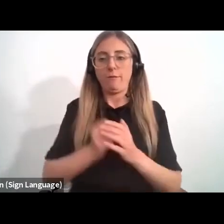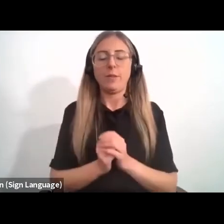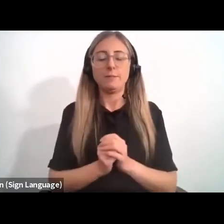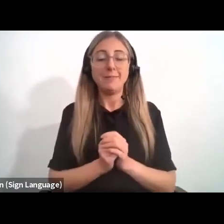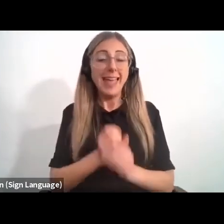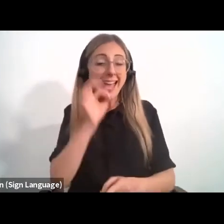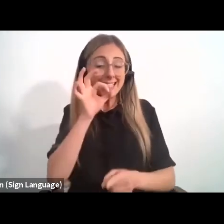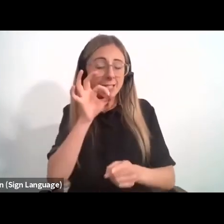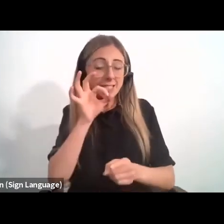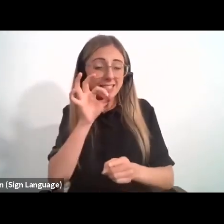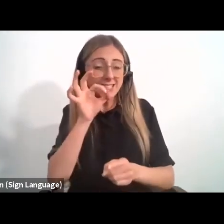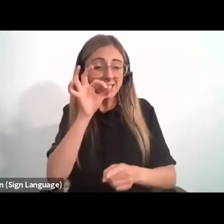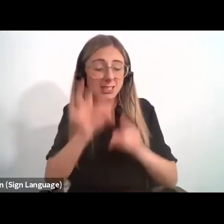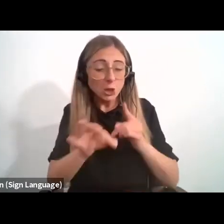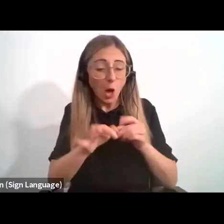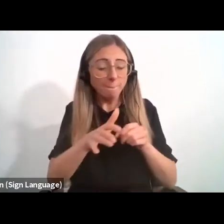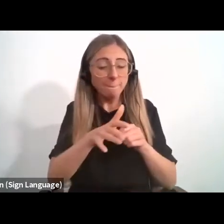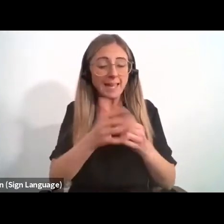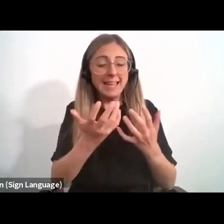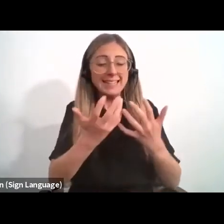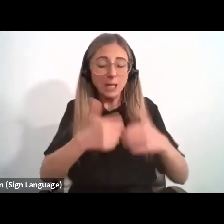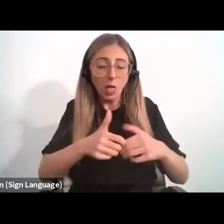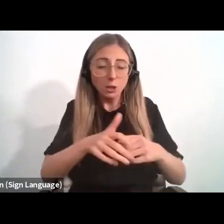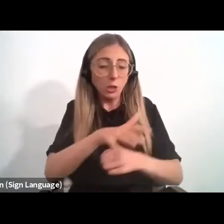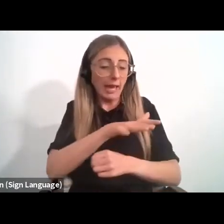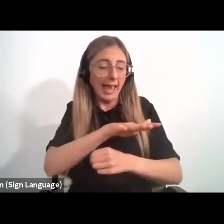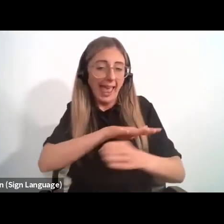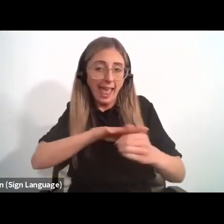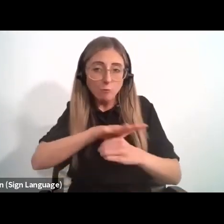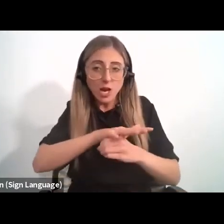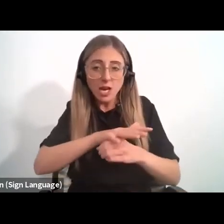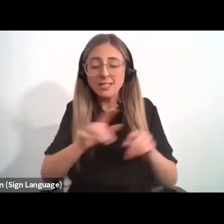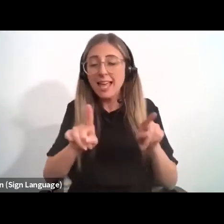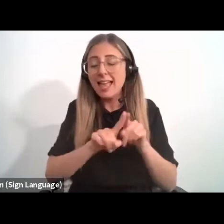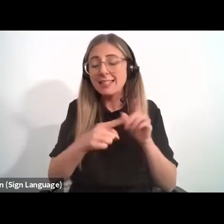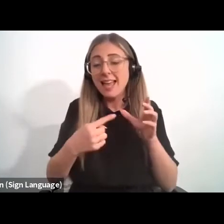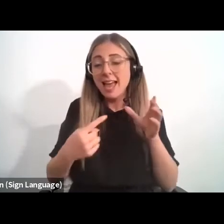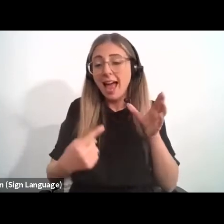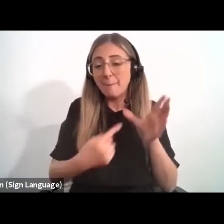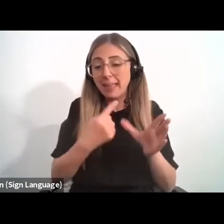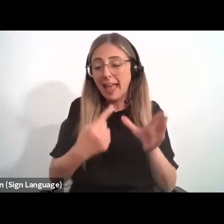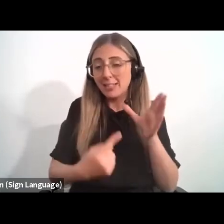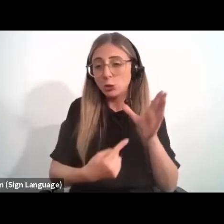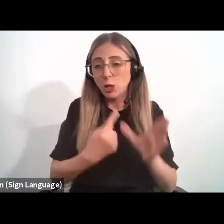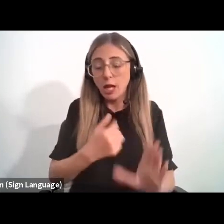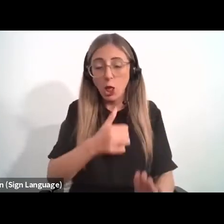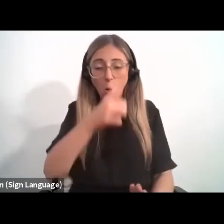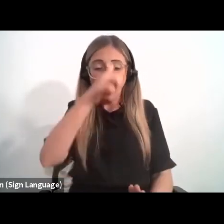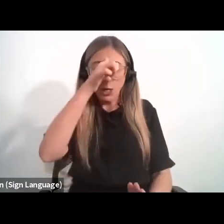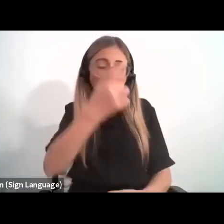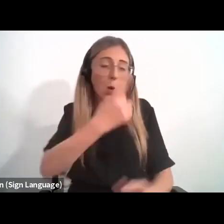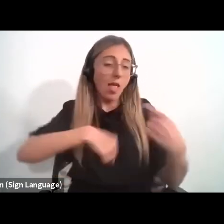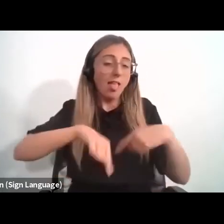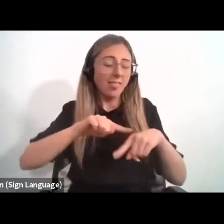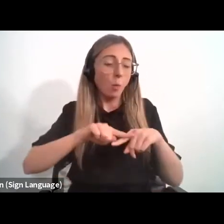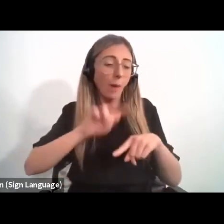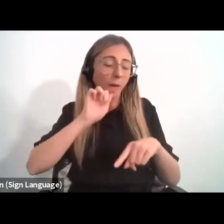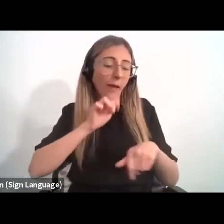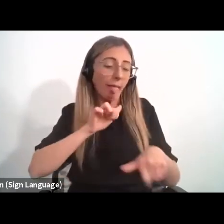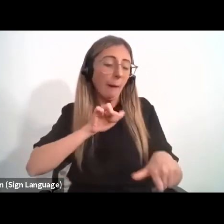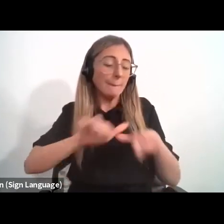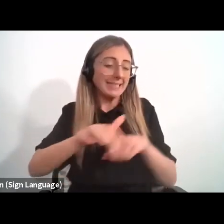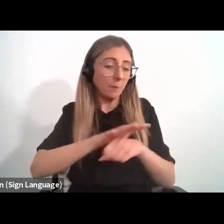technologies, in certain sectors of technology entrepreneurship and application, we know that we are pivoting to a better place.